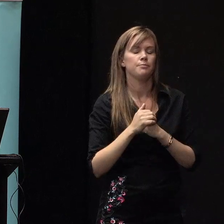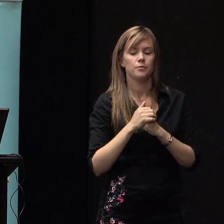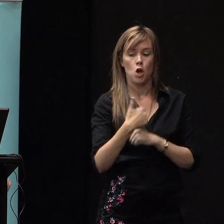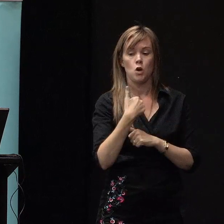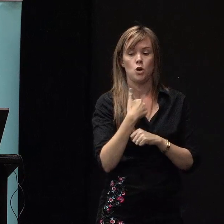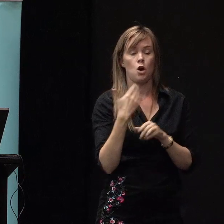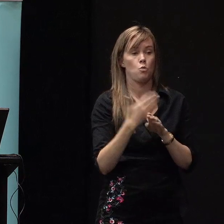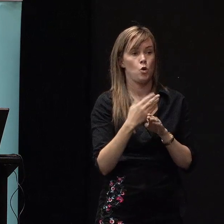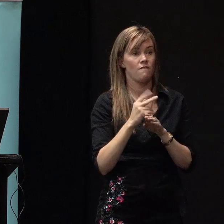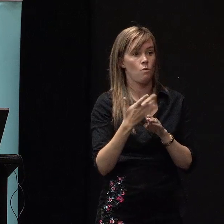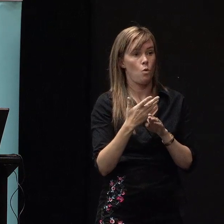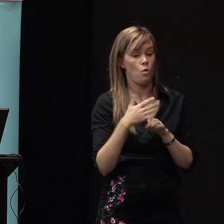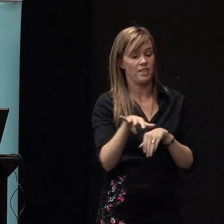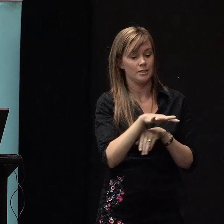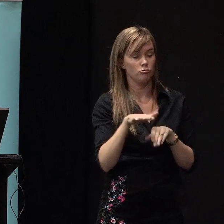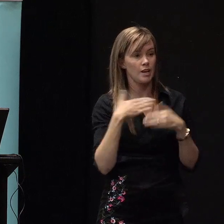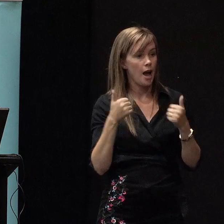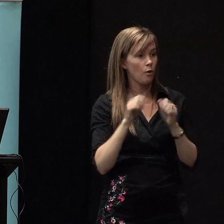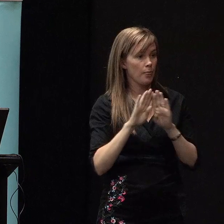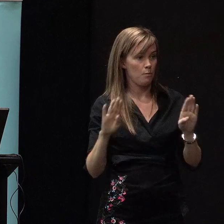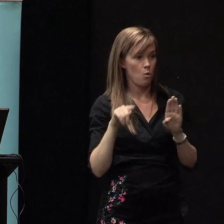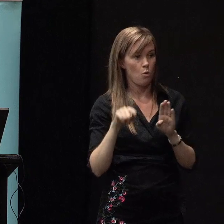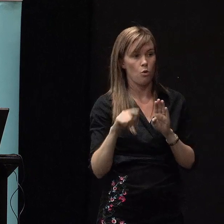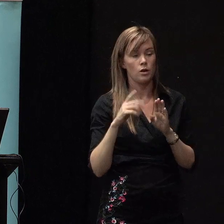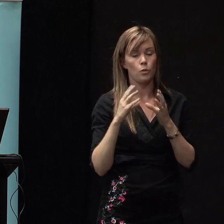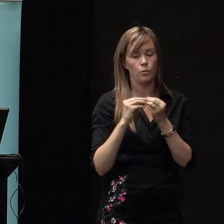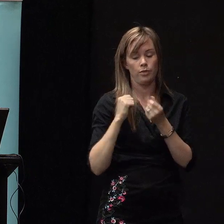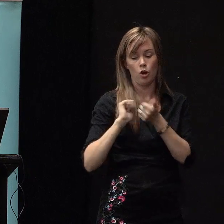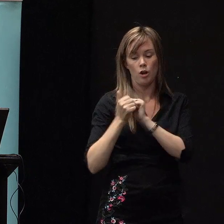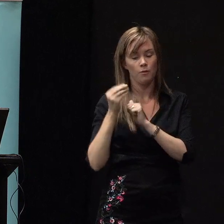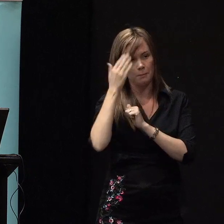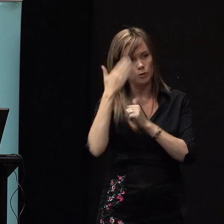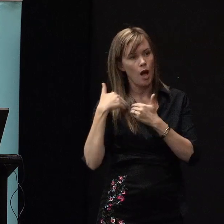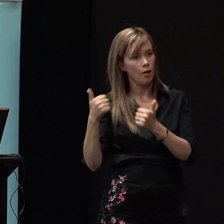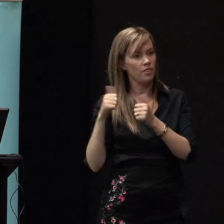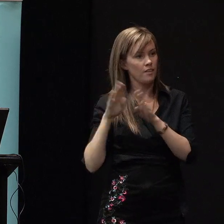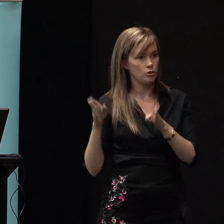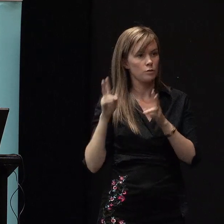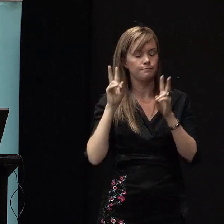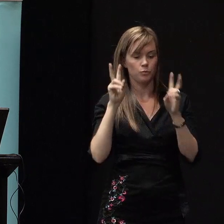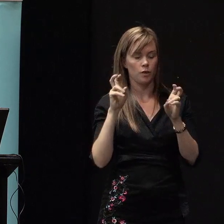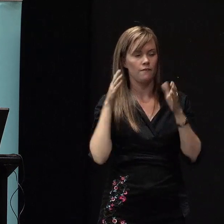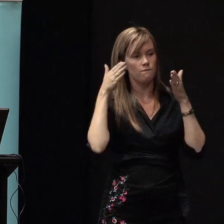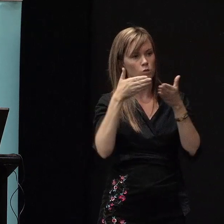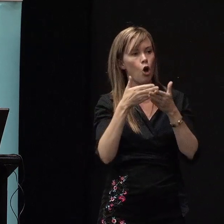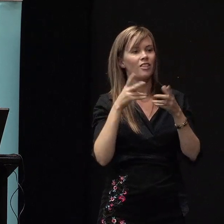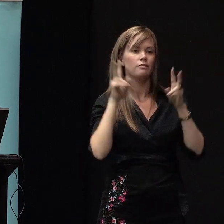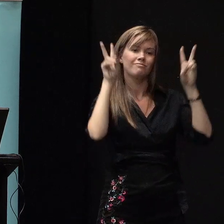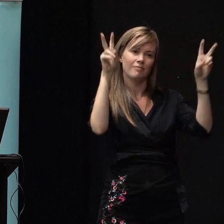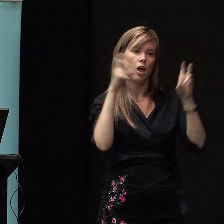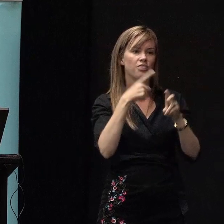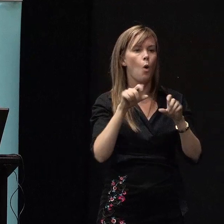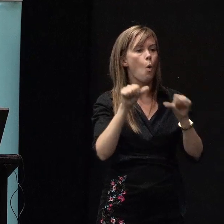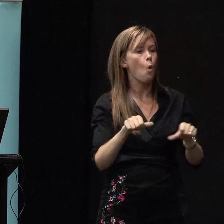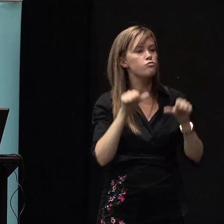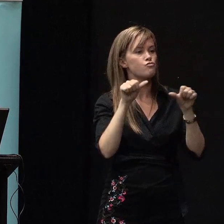work for the District Health Board and with colleagues from the Mental Health Foundation, we've been working on the All Right campaign. I'm hoping that you've seen it